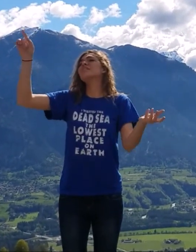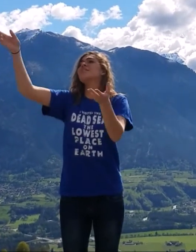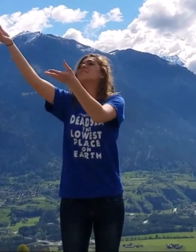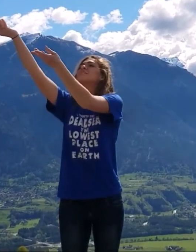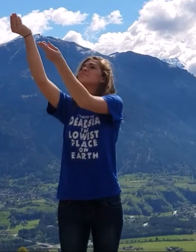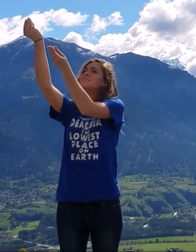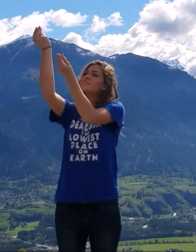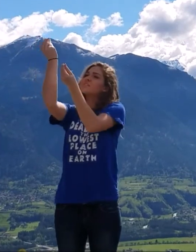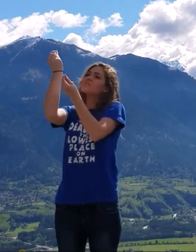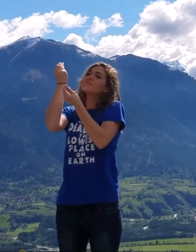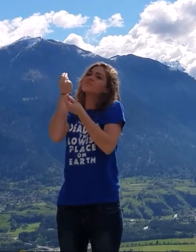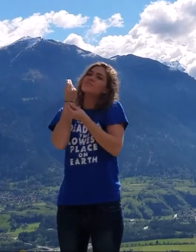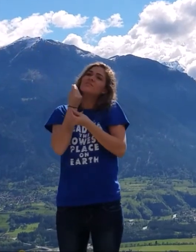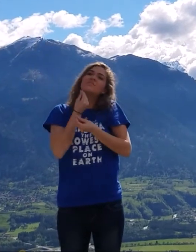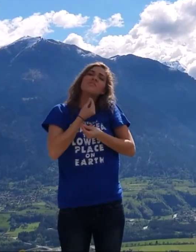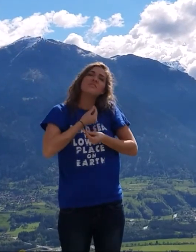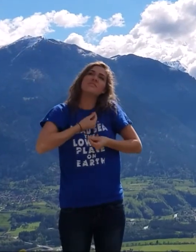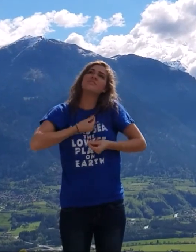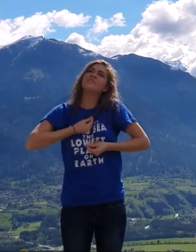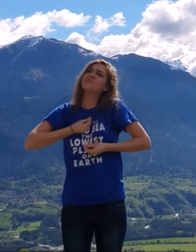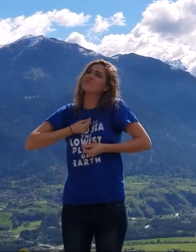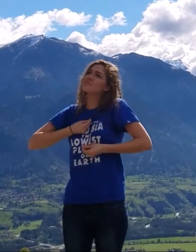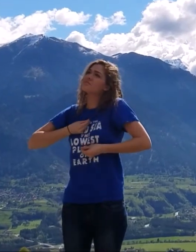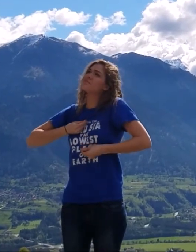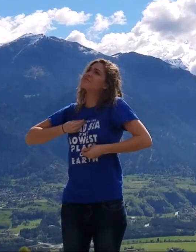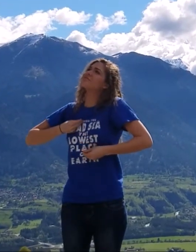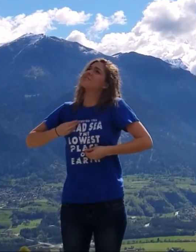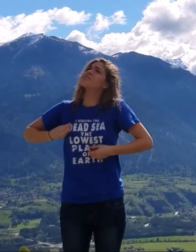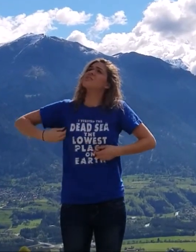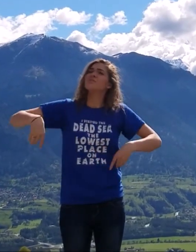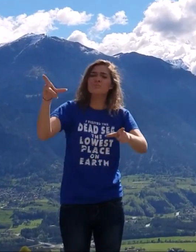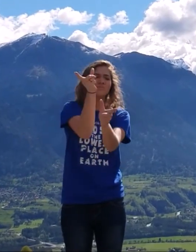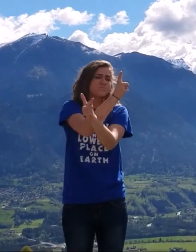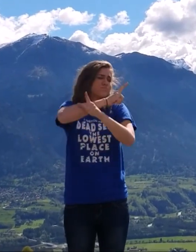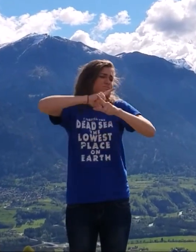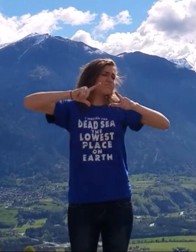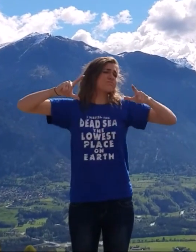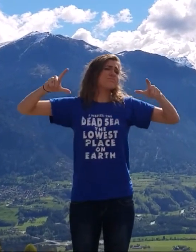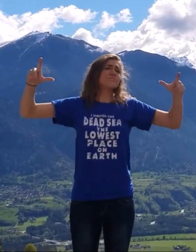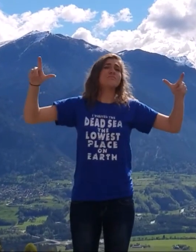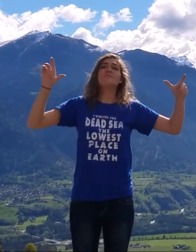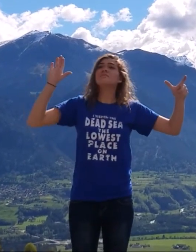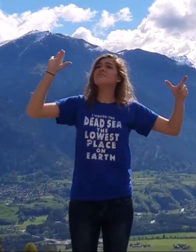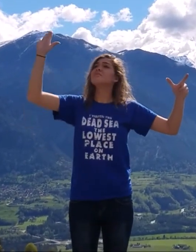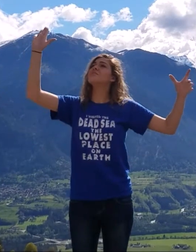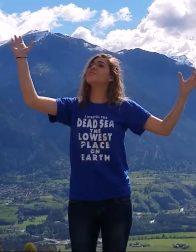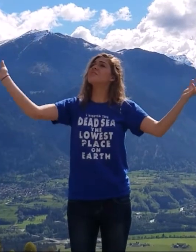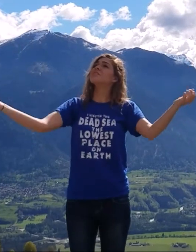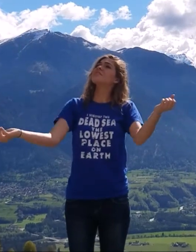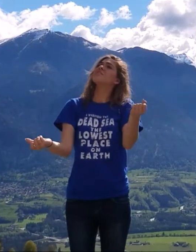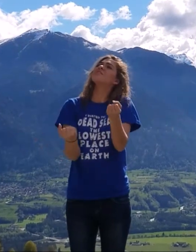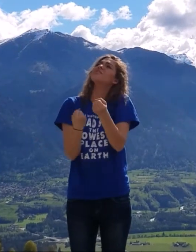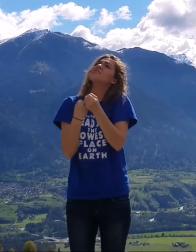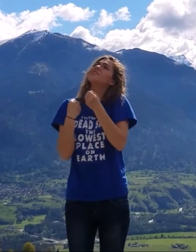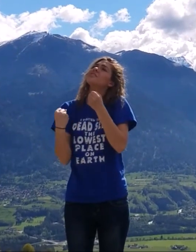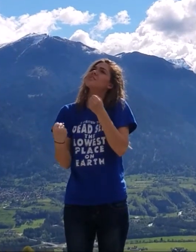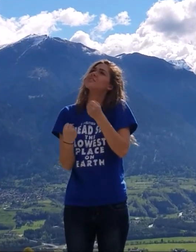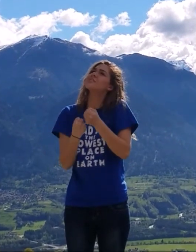hand hath provided Great is Thy faithfulness,